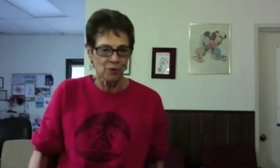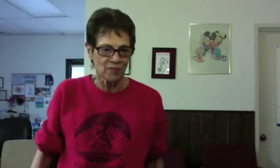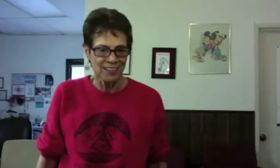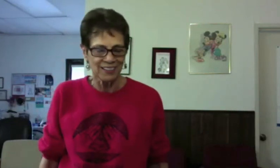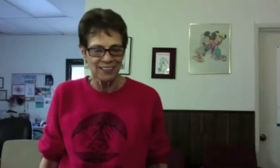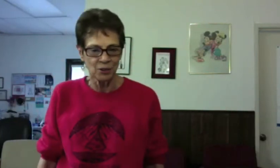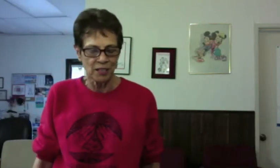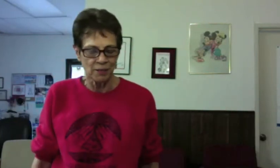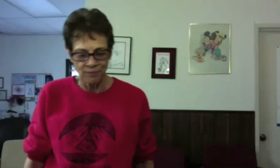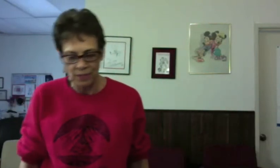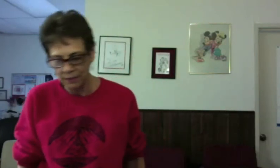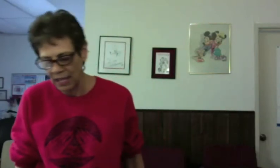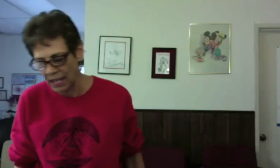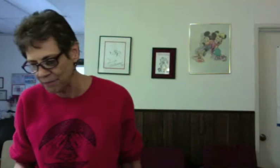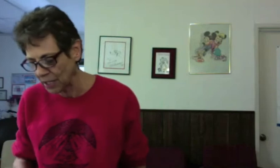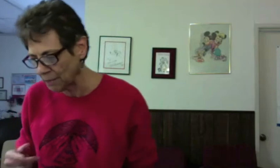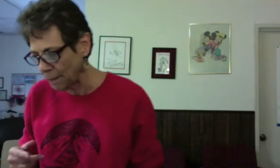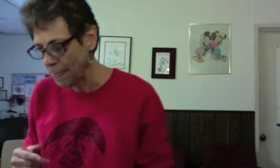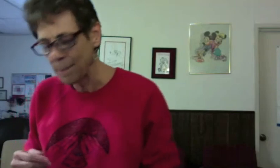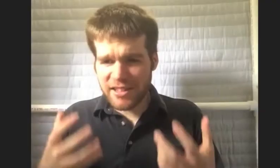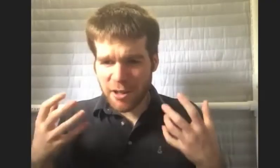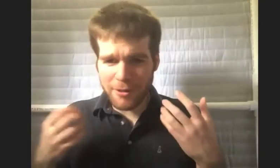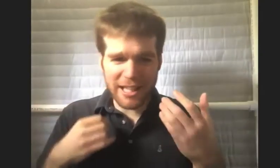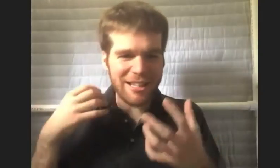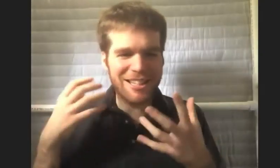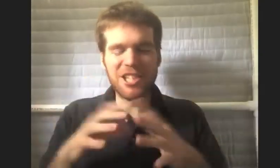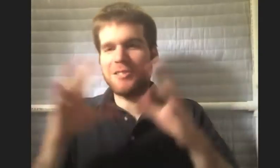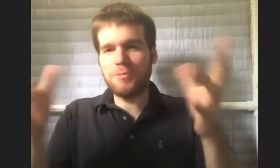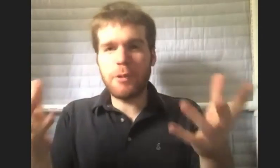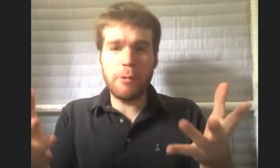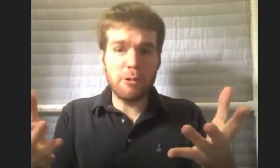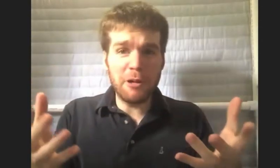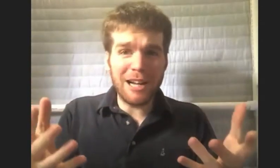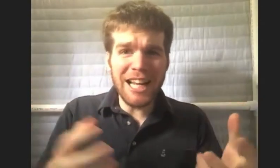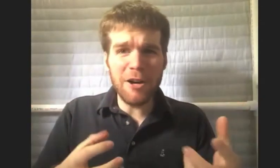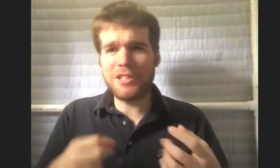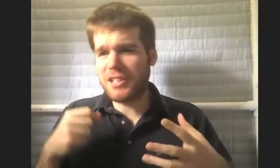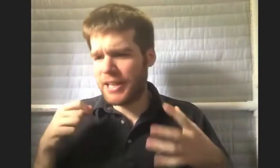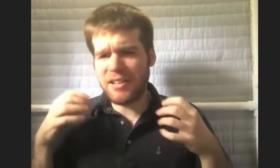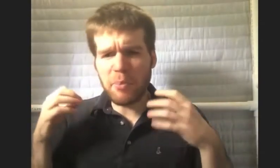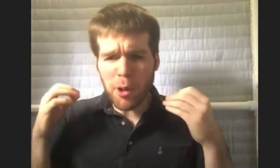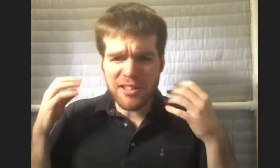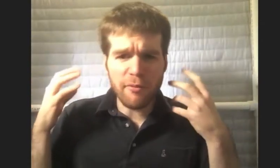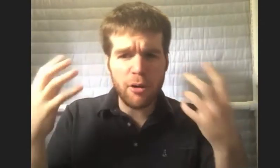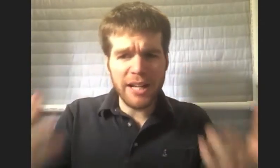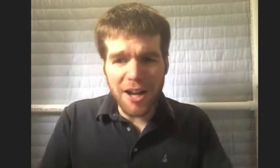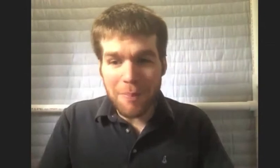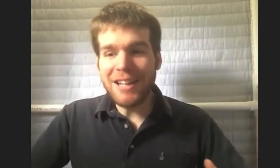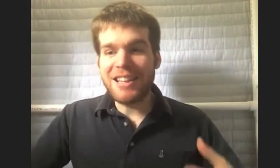on it a little bit. Yeah, that's awesome. I mean, it's so, like, just with what we were doing right now, just, I mean, the importance of warming up, the